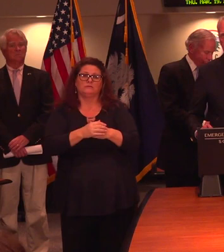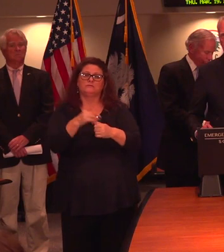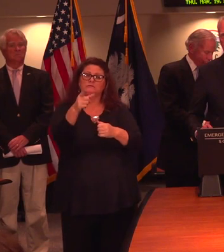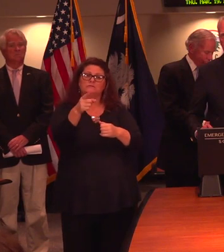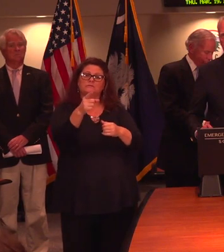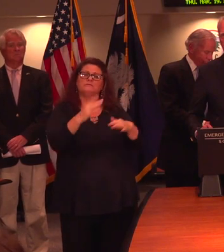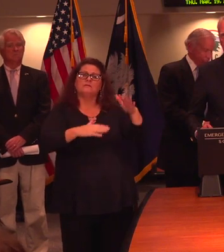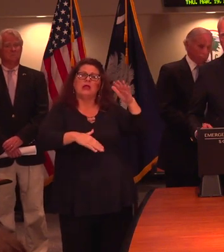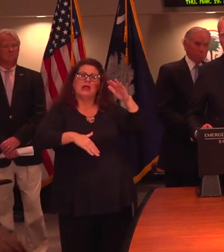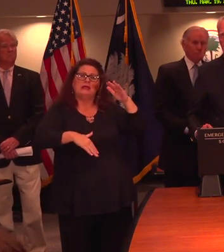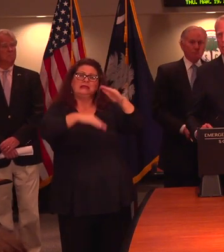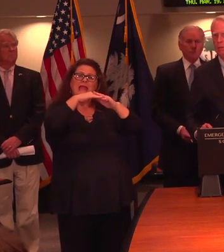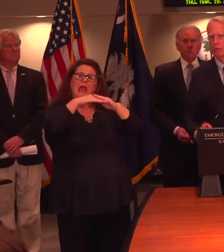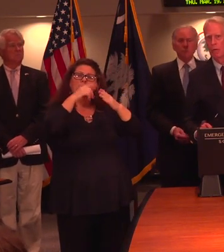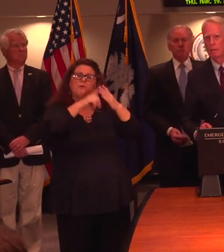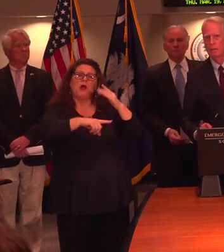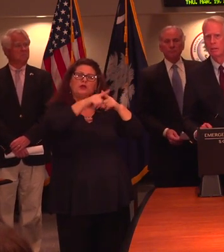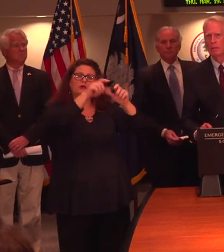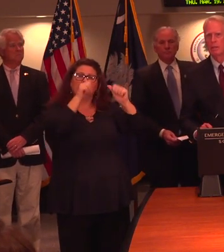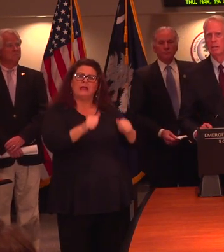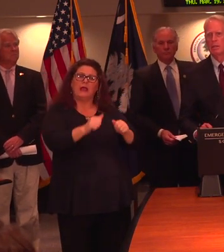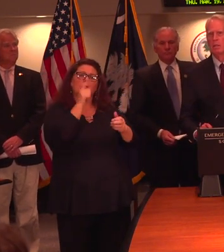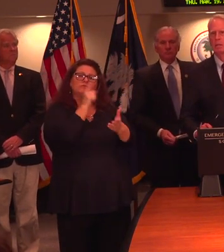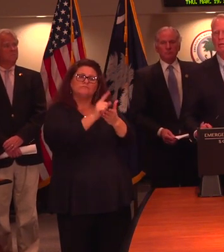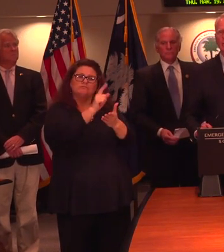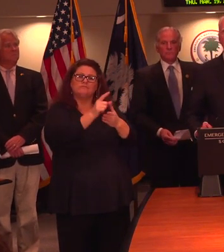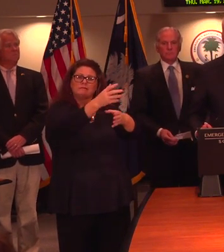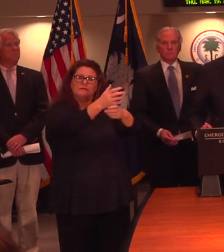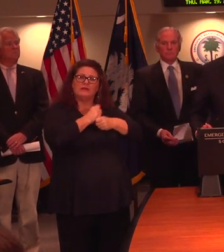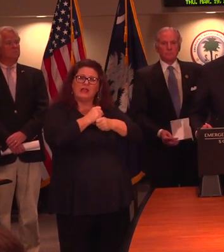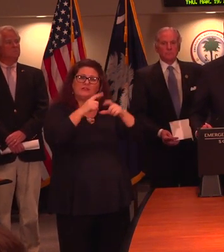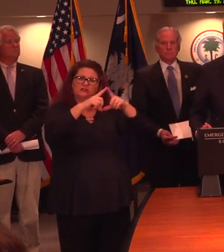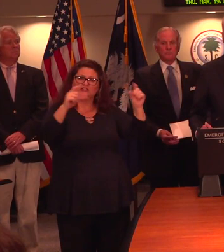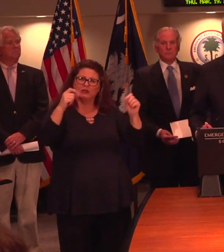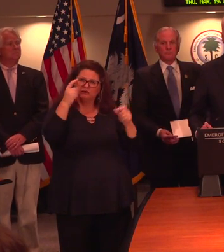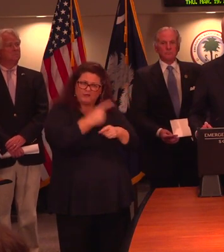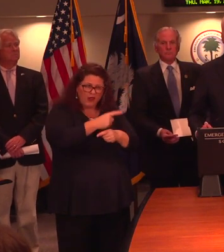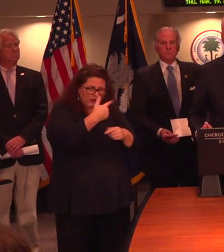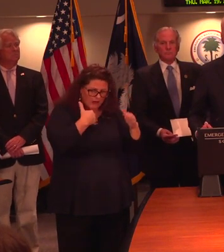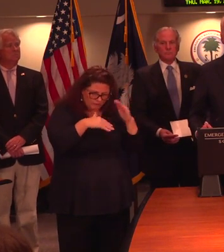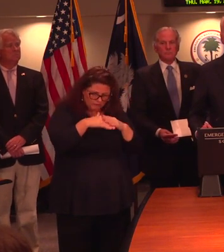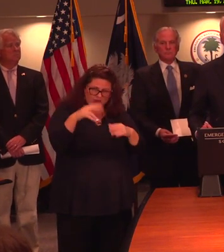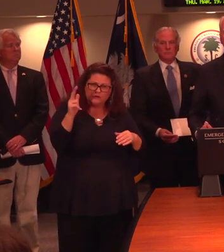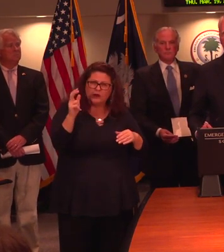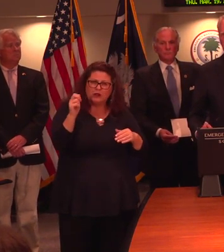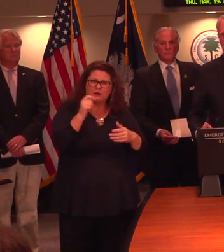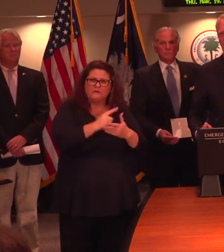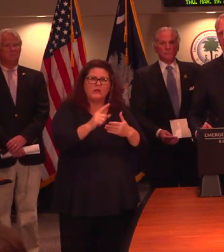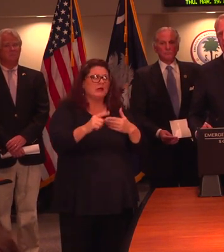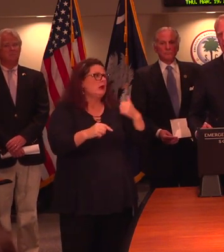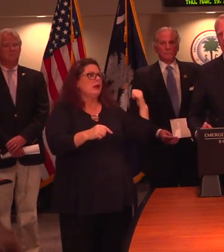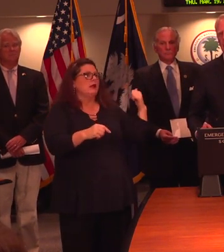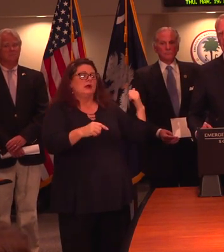cap on what you can weekly receive? Can we do that by executive order? They're capped at, what, $300 or something? Statutory.